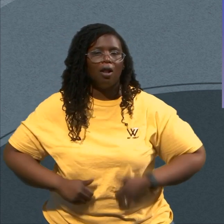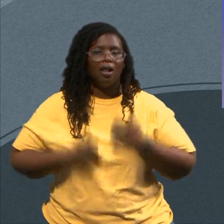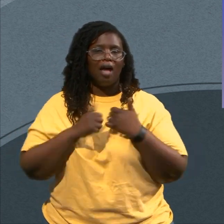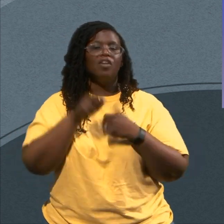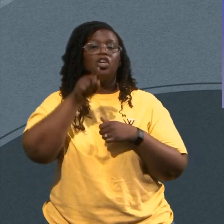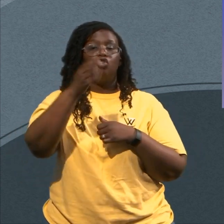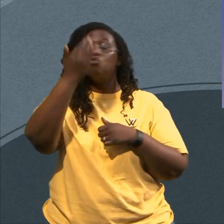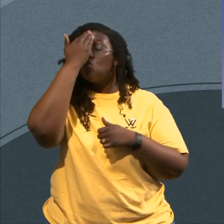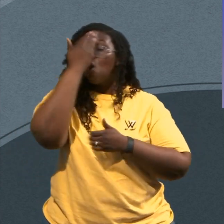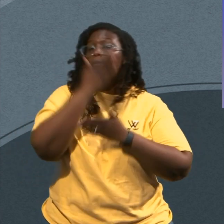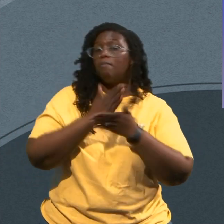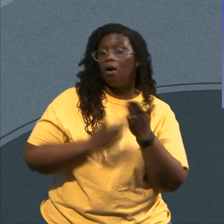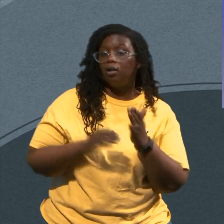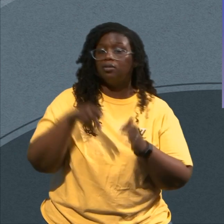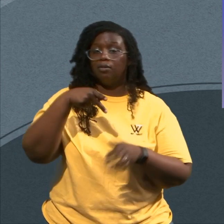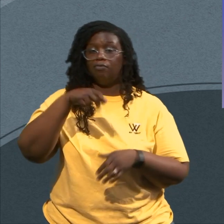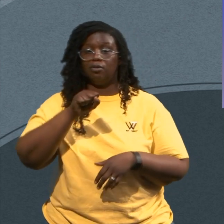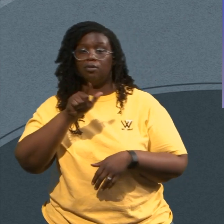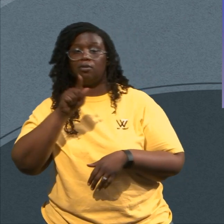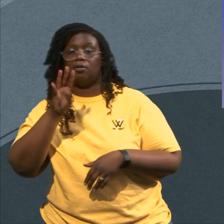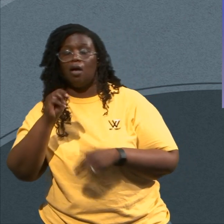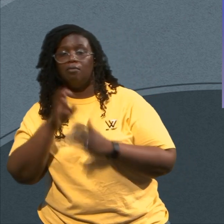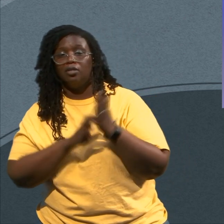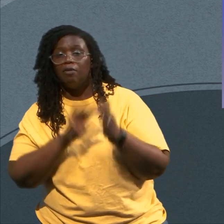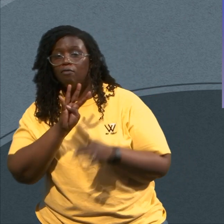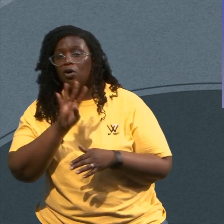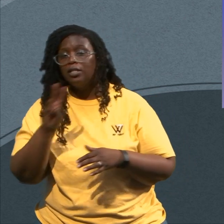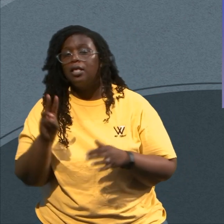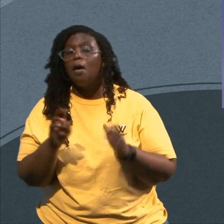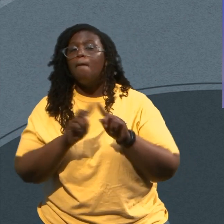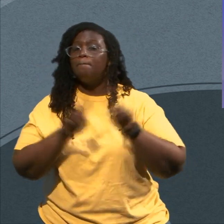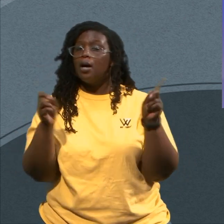Parts Of It But How Many Of You Honestly Know It Was For Hezekiah